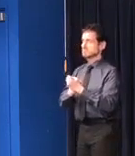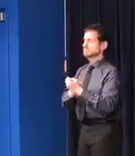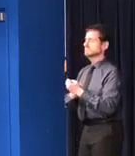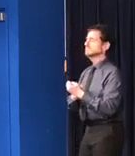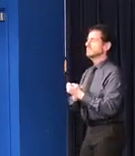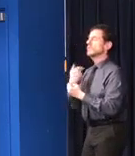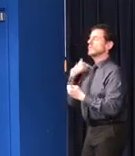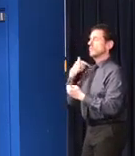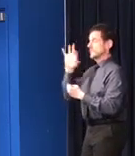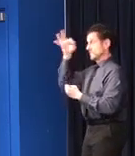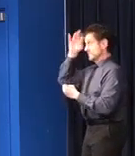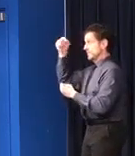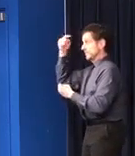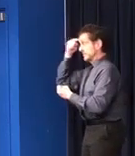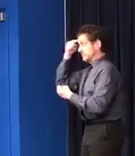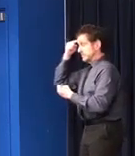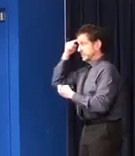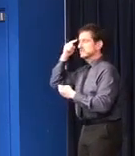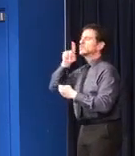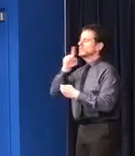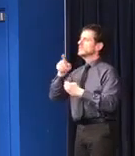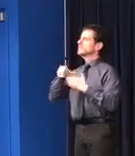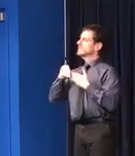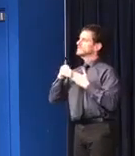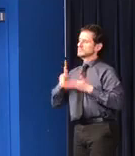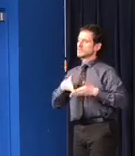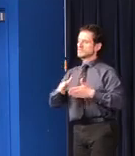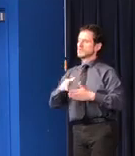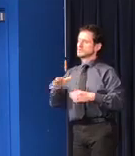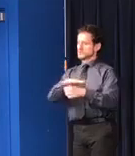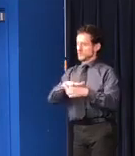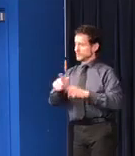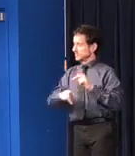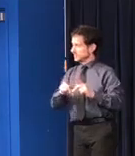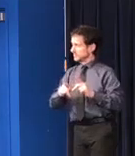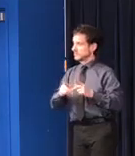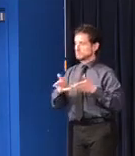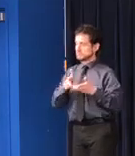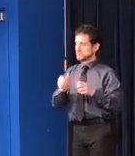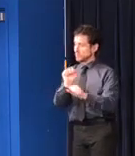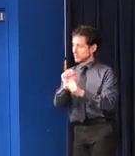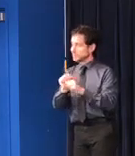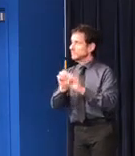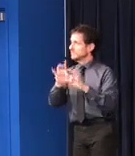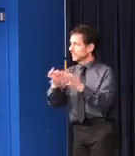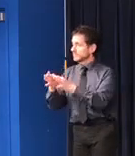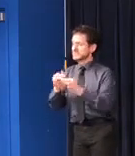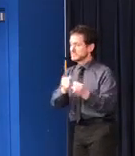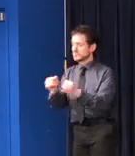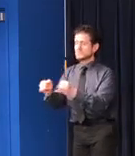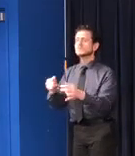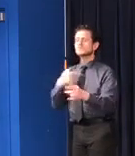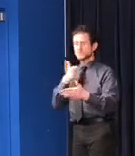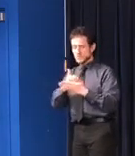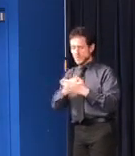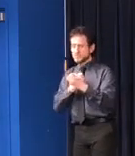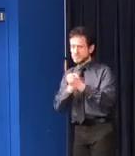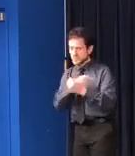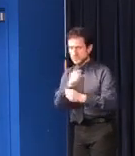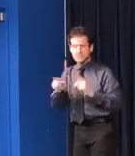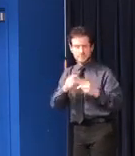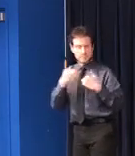promotes local control and allows the people on the front lines doing this work to help shape the support for people